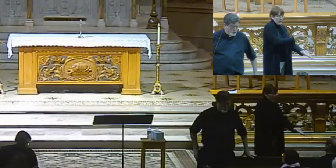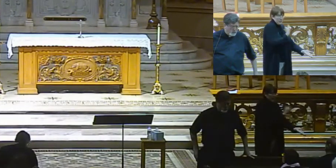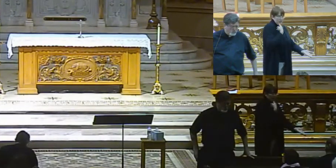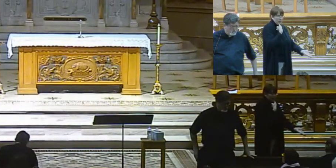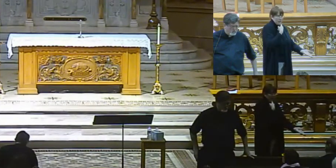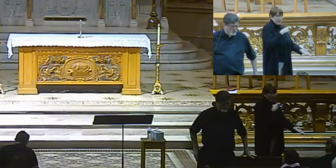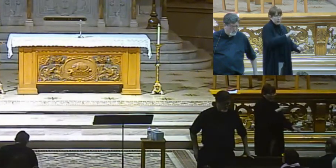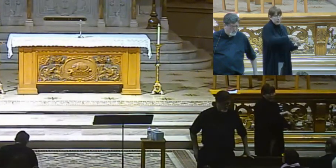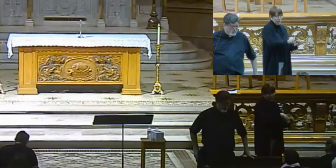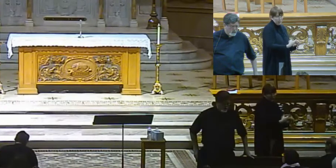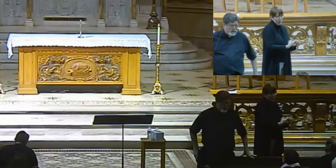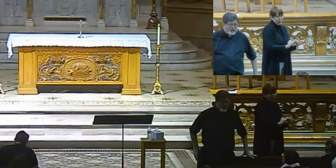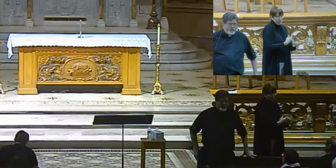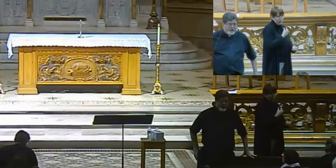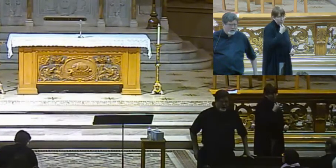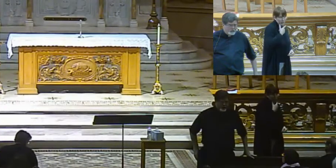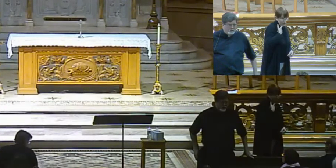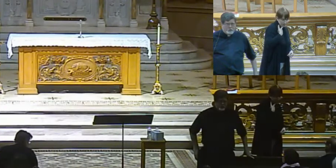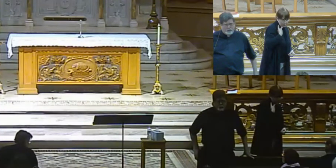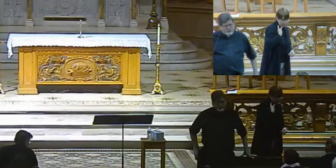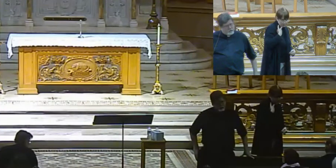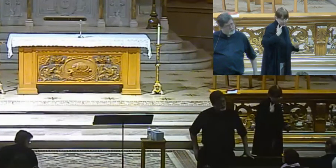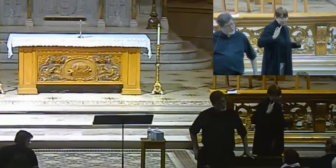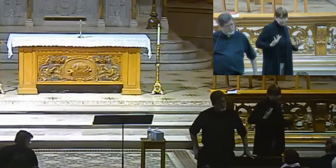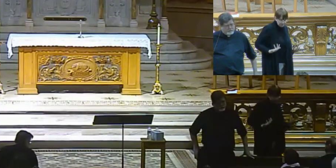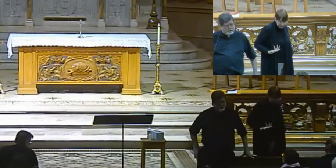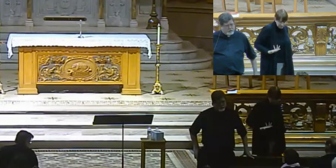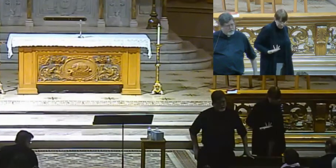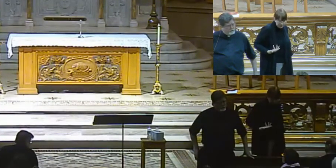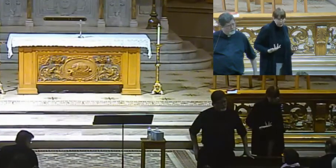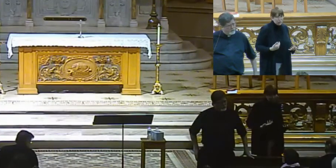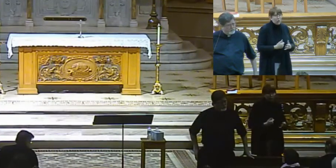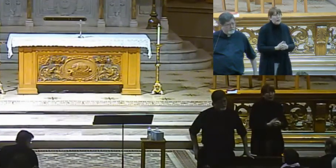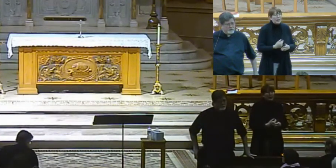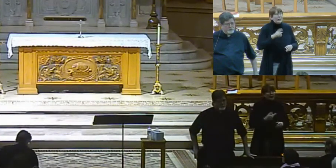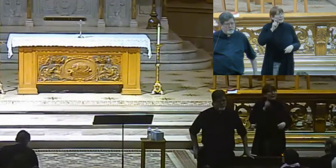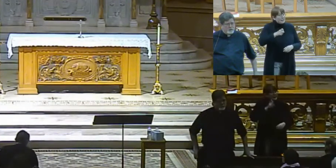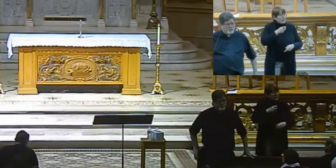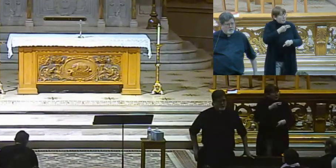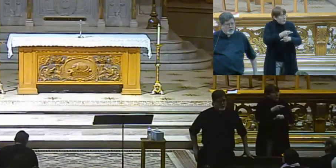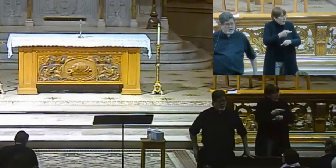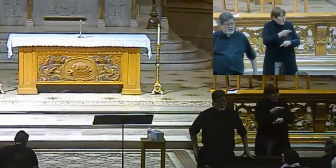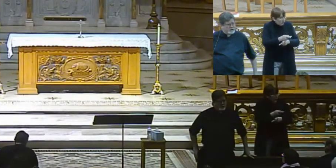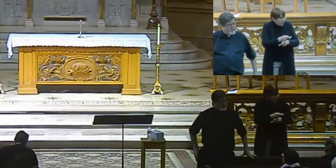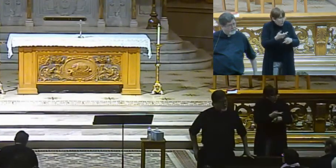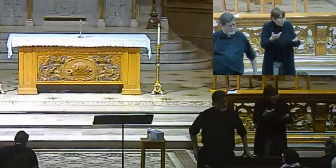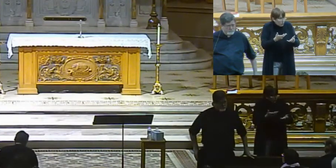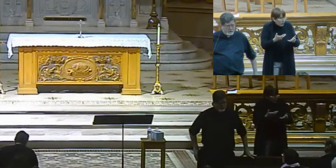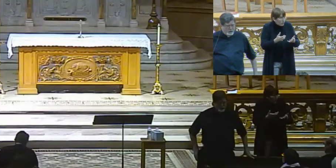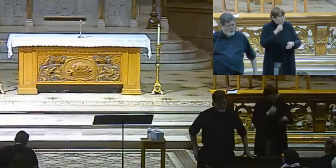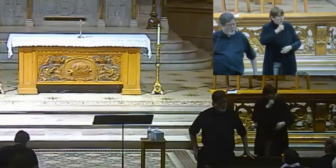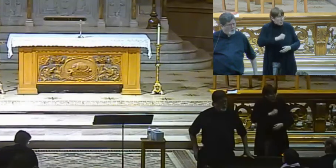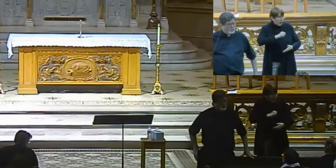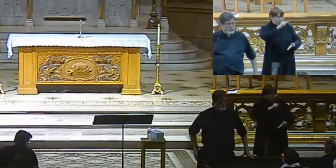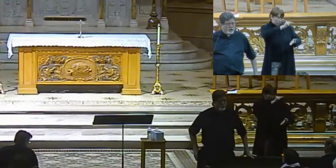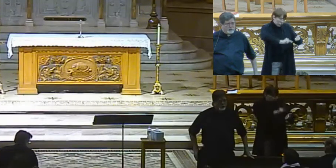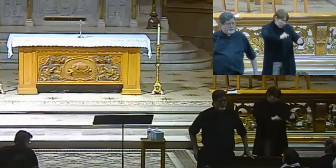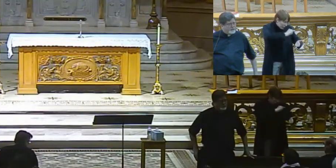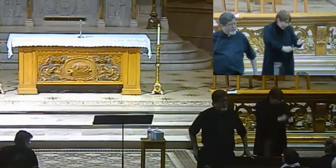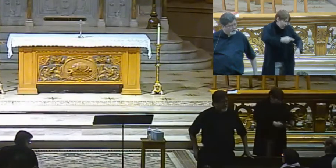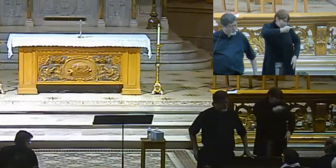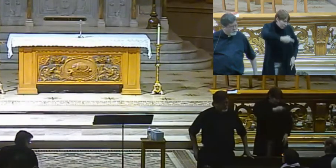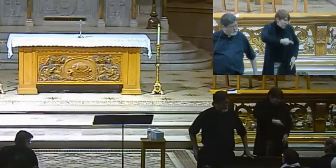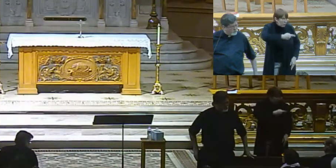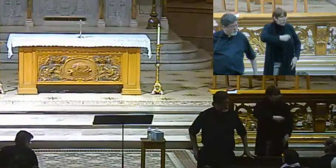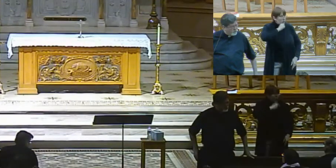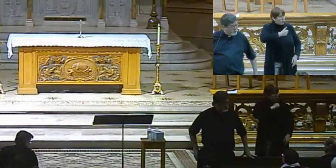on homosexuality? All right? Now, again, where I think what we have to be very careful of is that we do not condemn, we do not